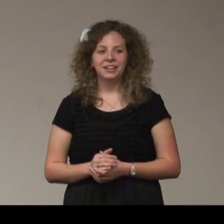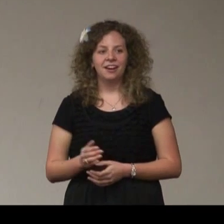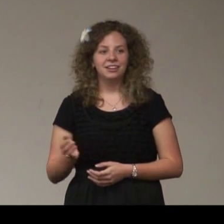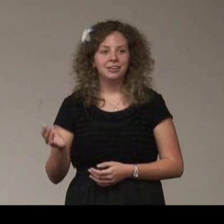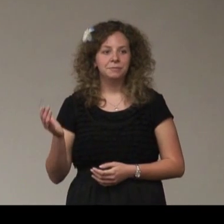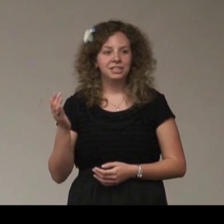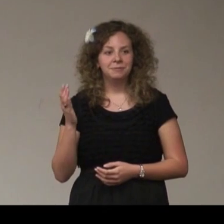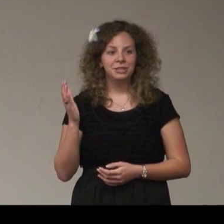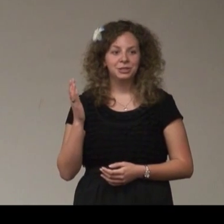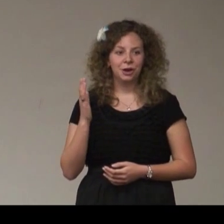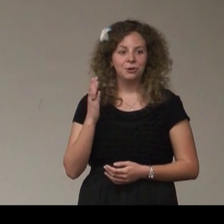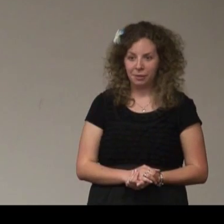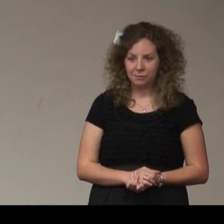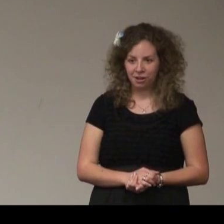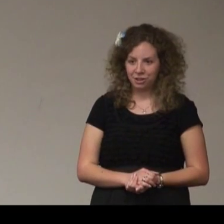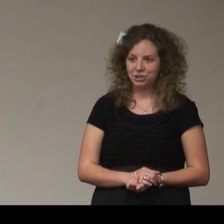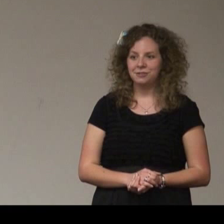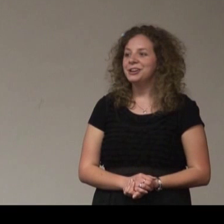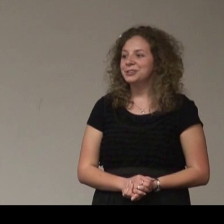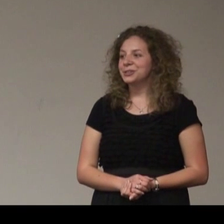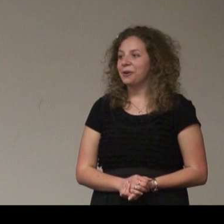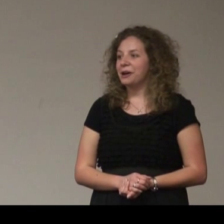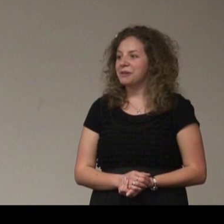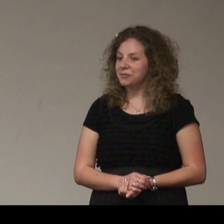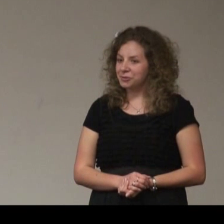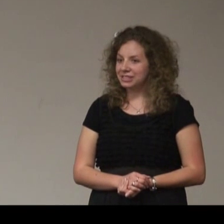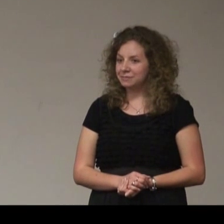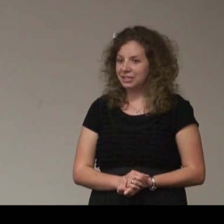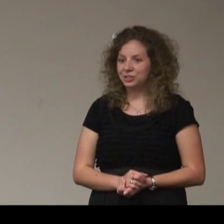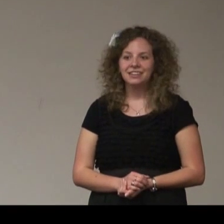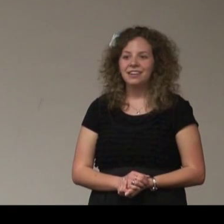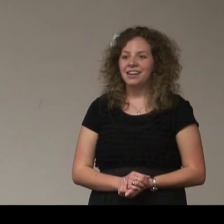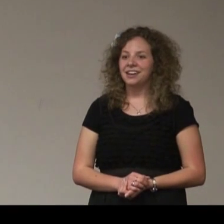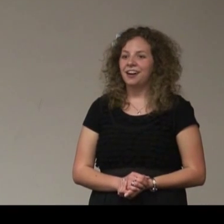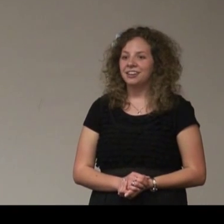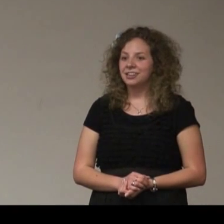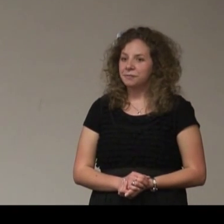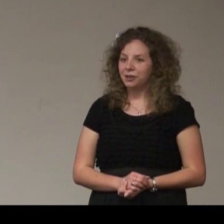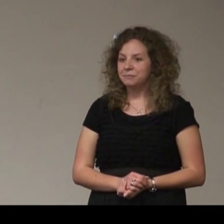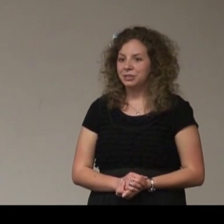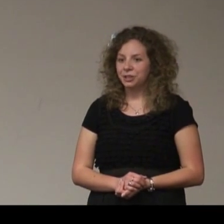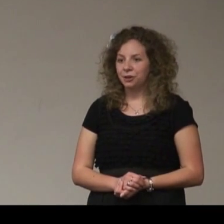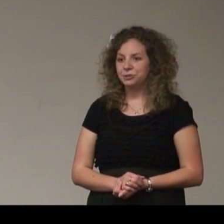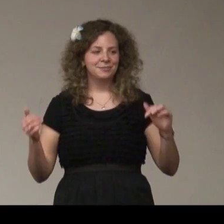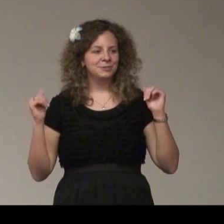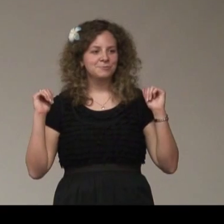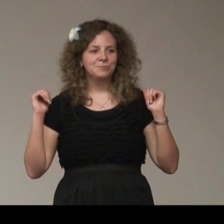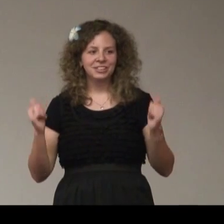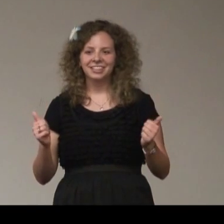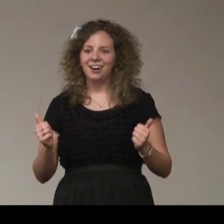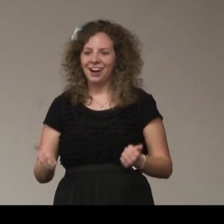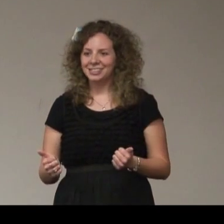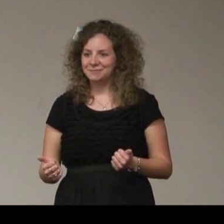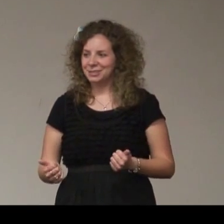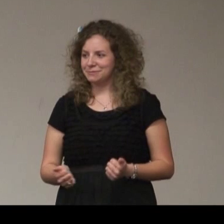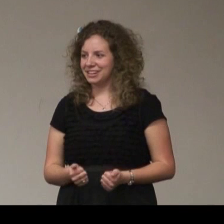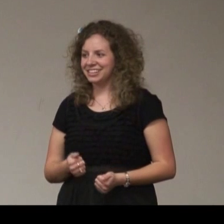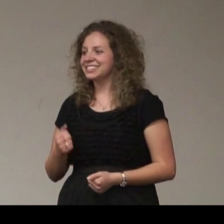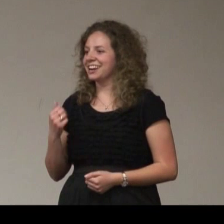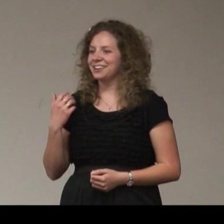And God ended up leading me to go to Bible college. So I went for one semester, and God ended up calling me to go. It was a really awesome experience, and I